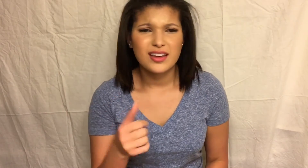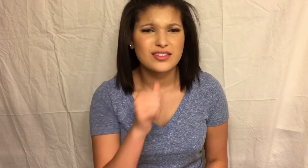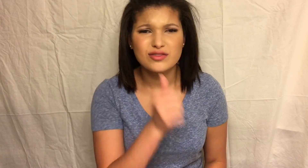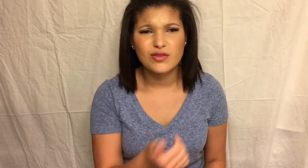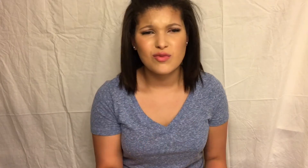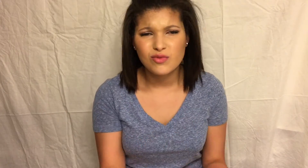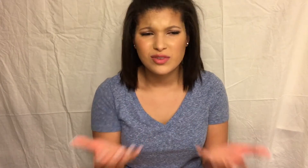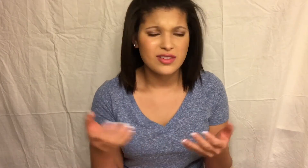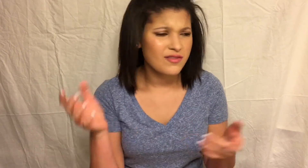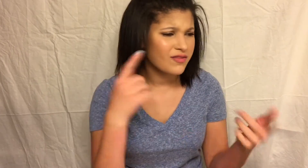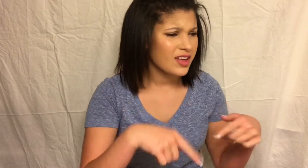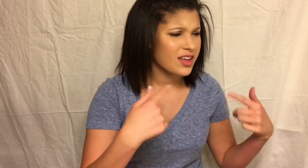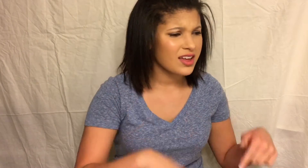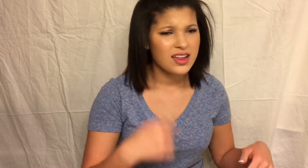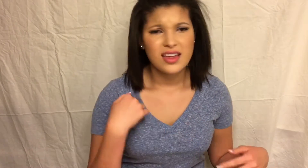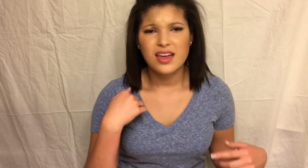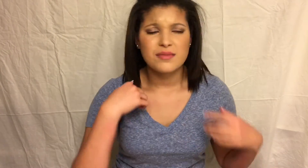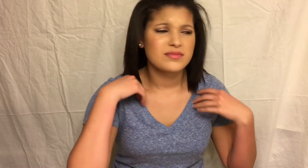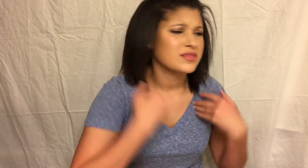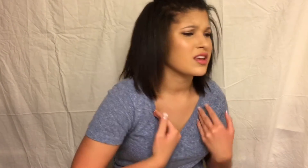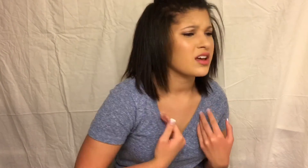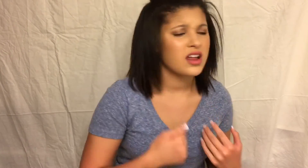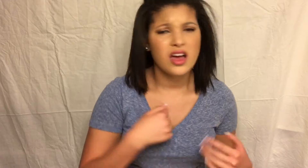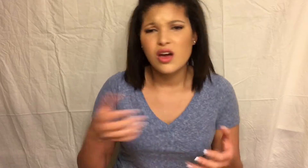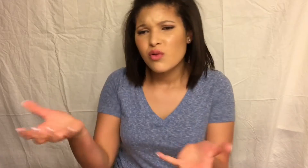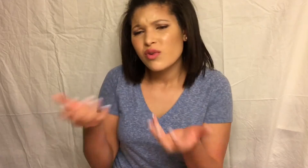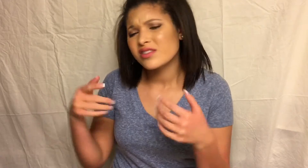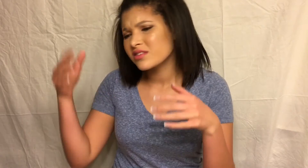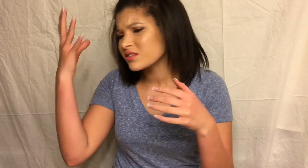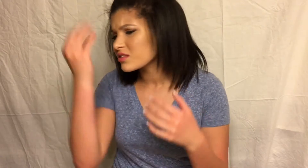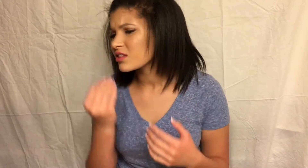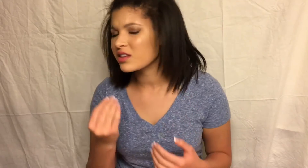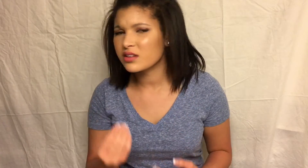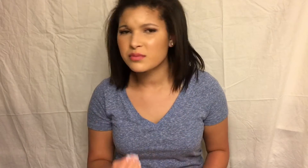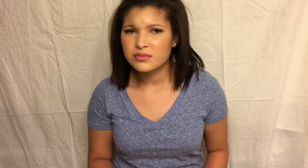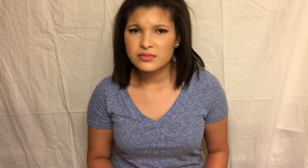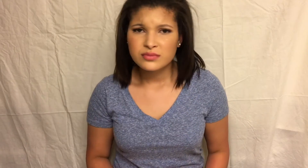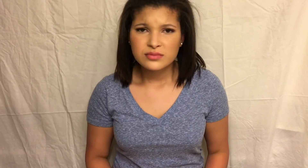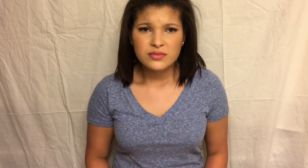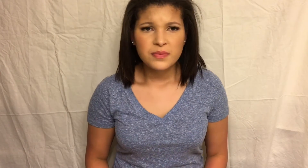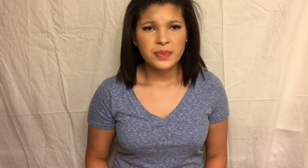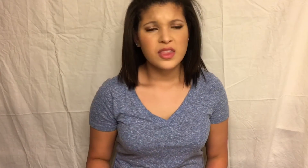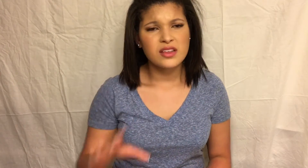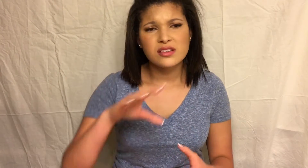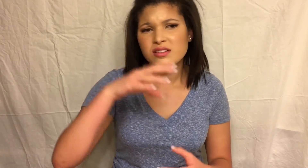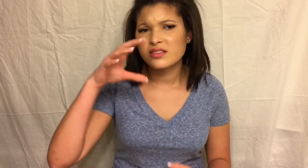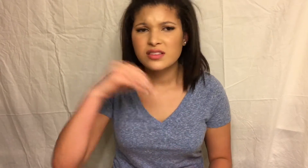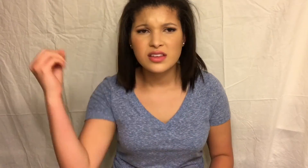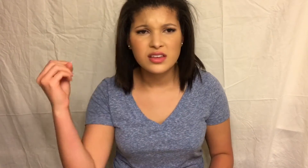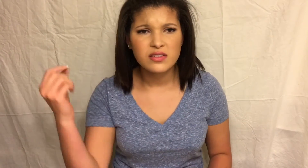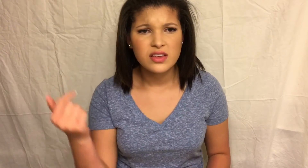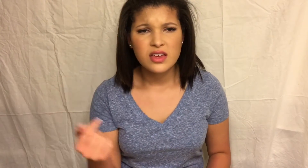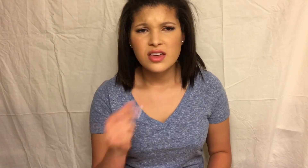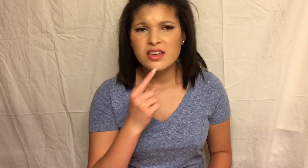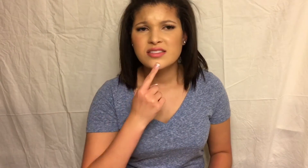That's not fine, I'm tired, can't we just sleep tonight Turn away,